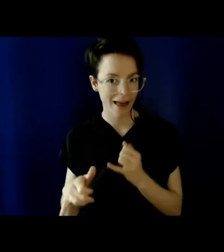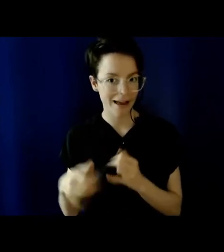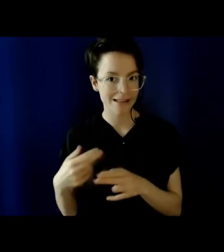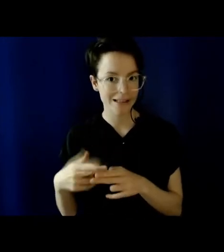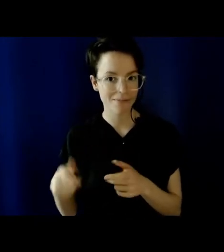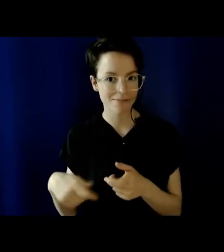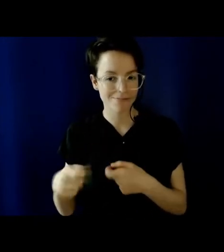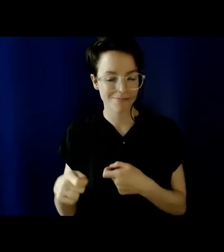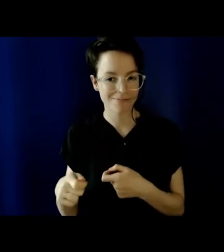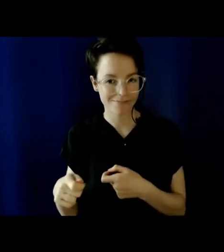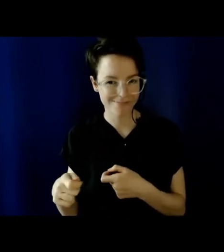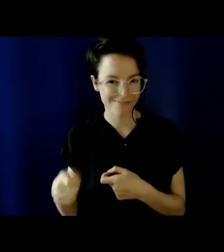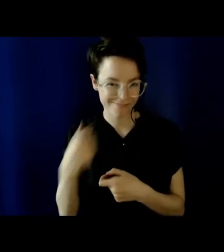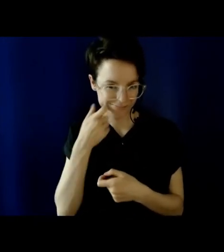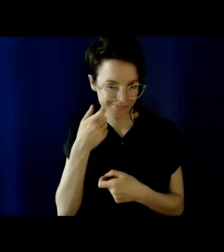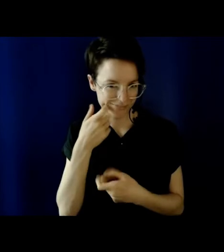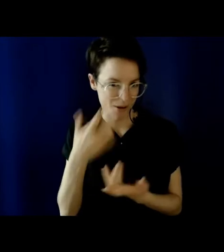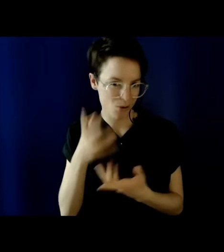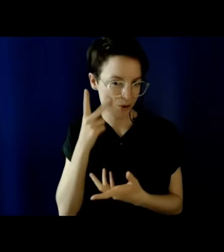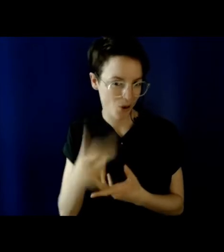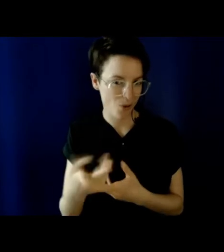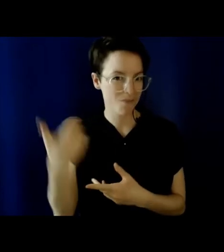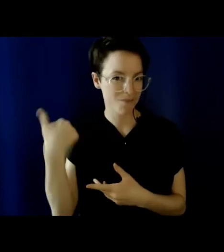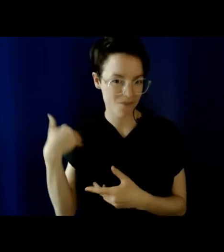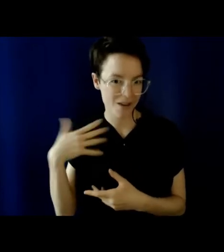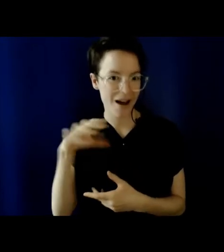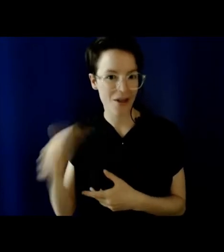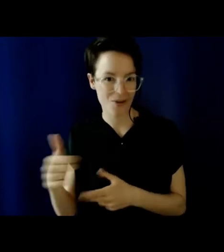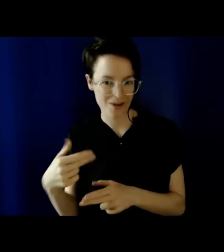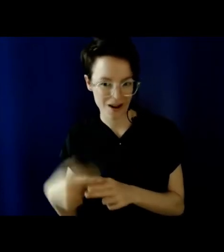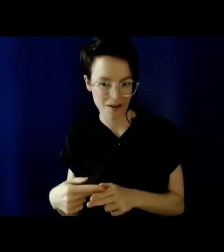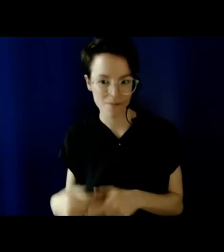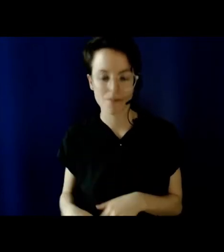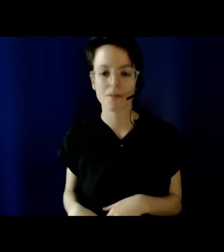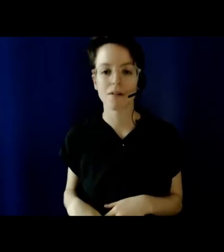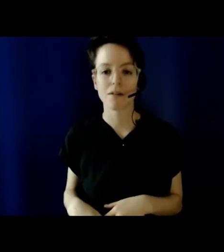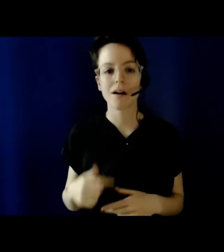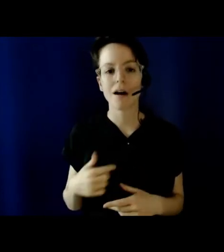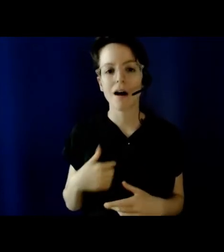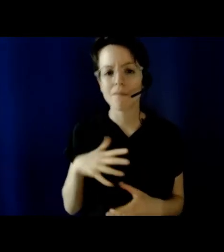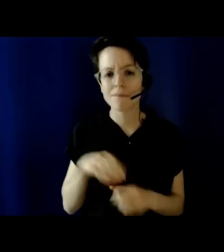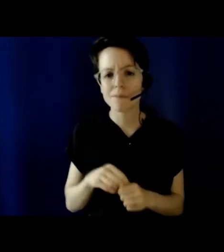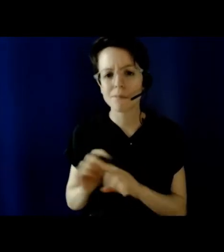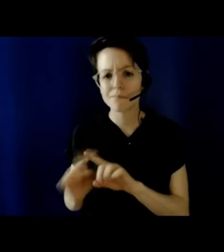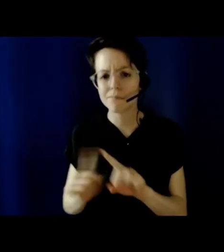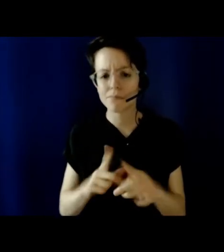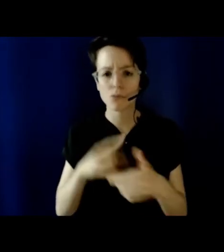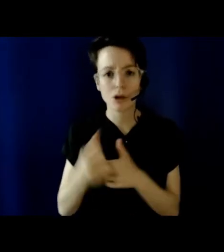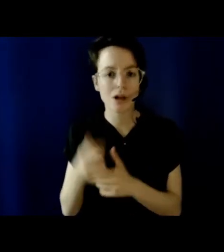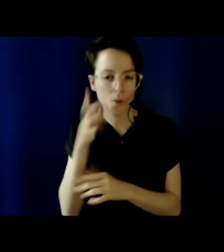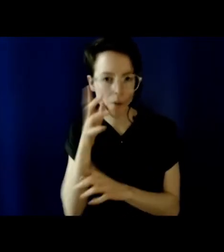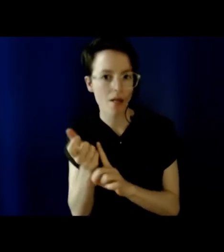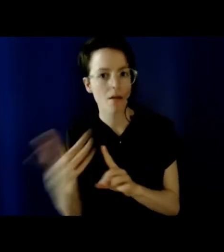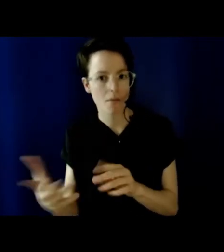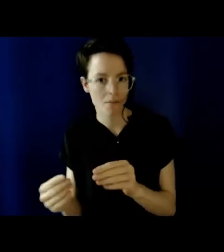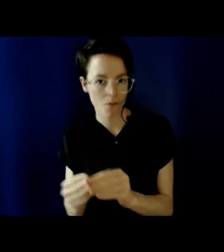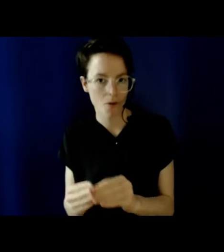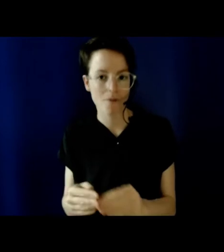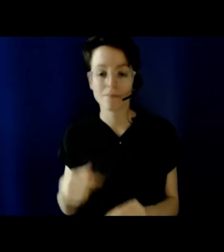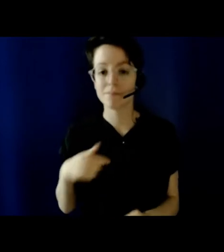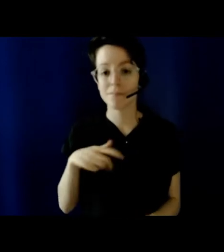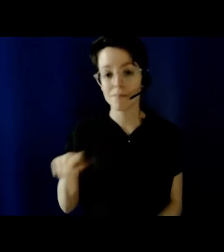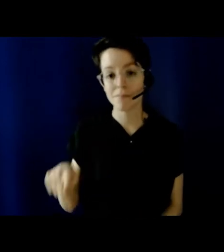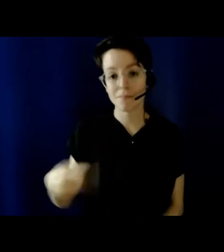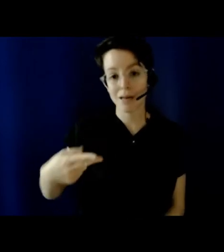And I'm one of the two graduate students involved with the project that IACA will talk more about in just a moment. I'm a PhD candidate in geography